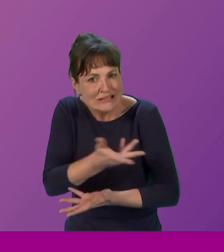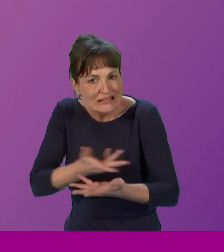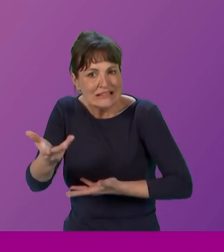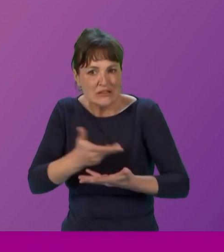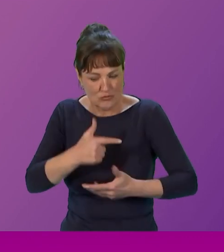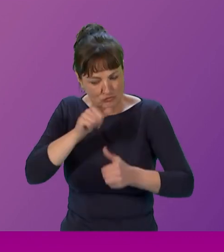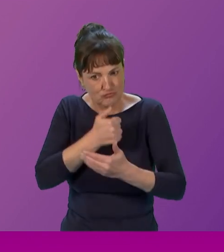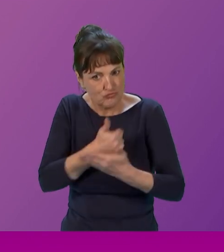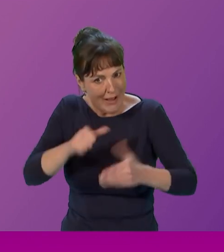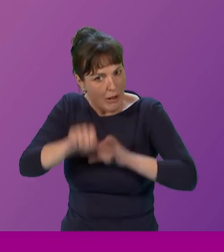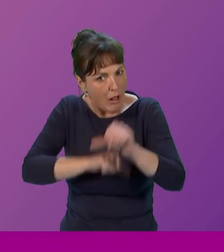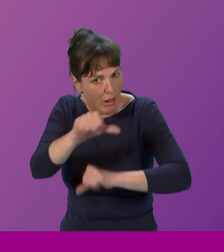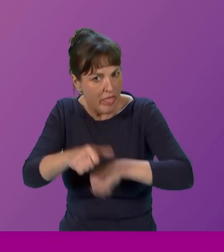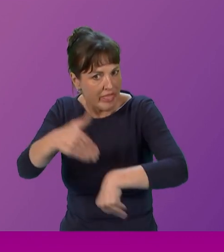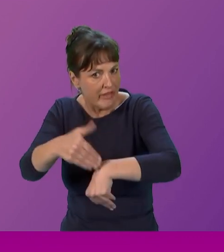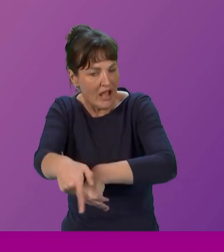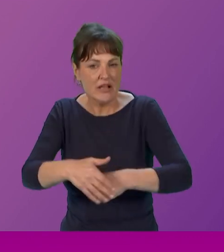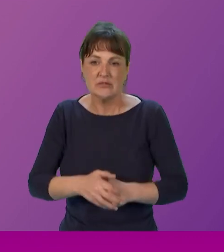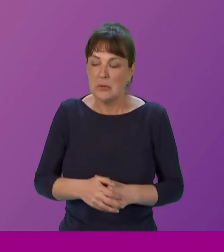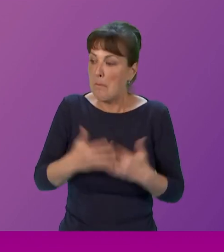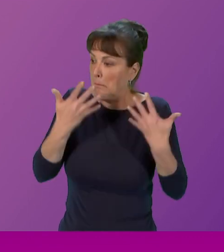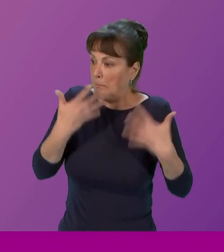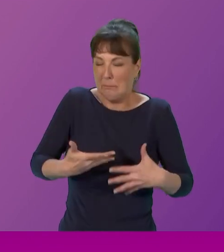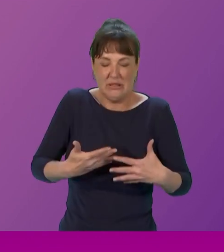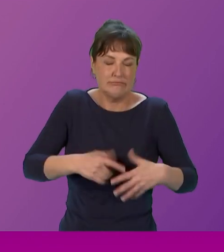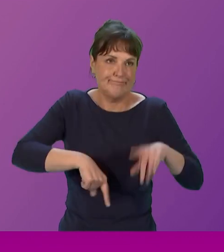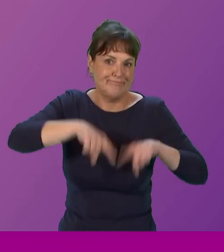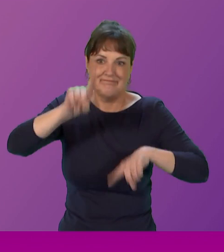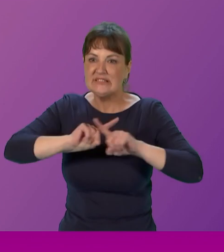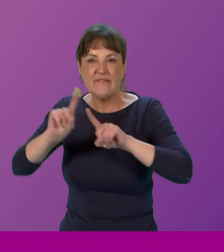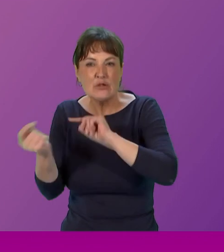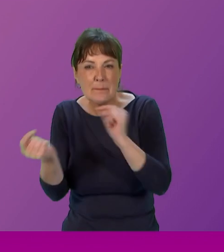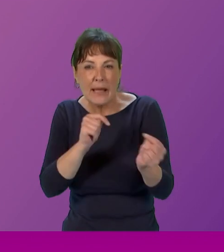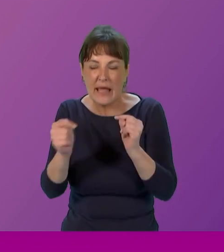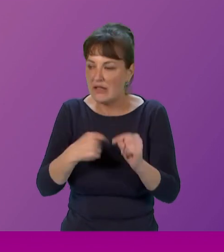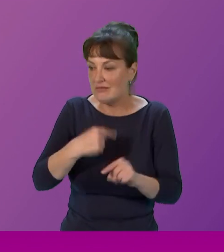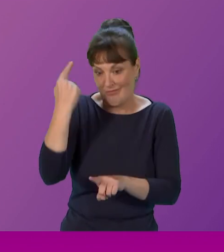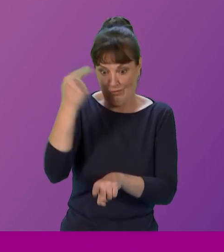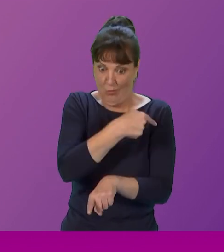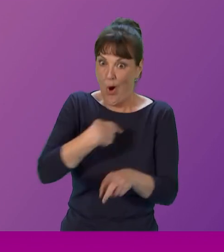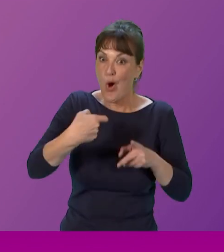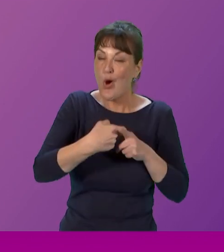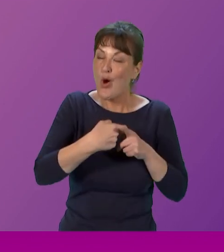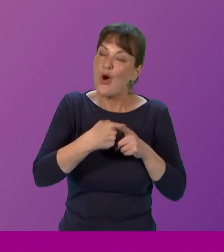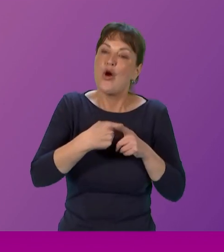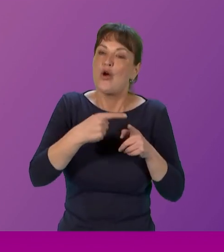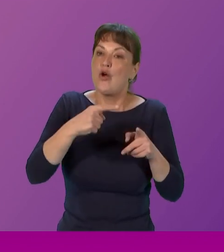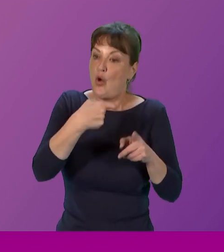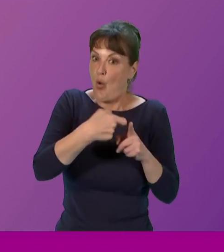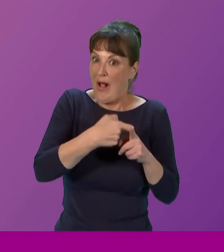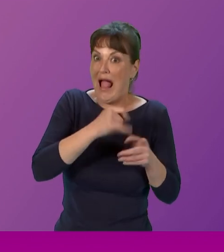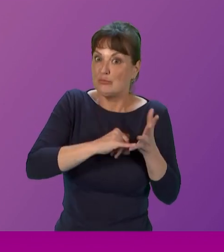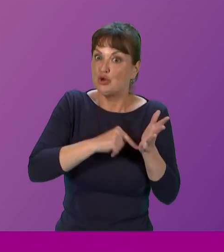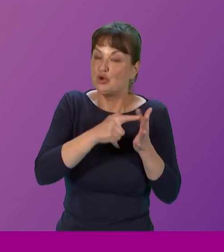Um, and I think, you know, we've had various different debates, you know, picking up on, um, what COCAB was saying. Um, we had a debate, um, on FASD, for example,